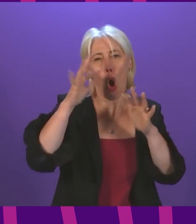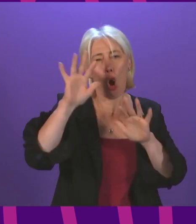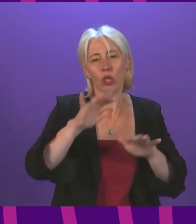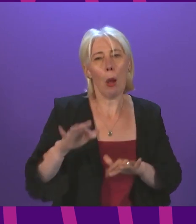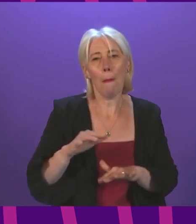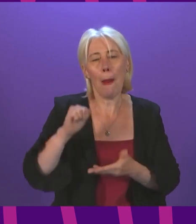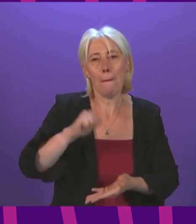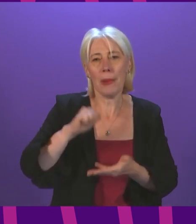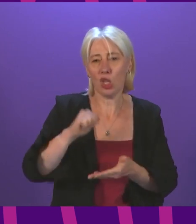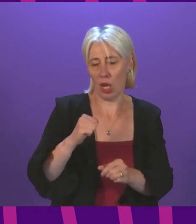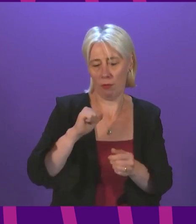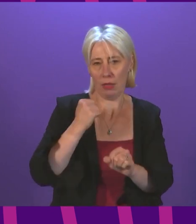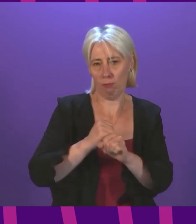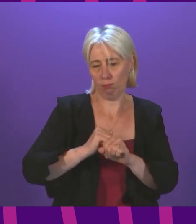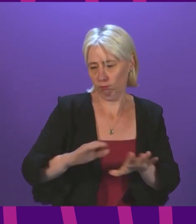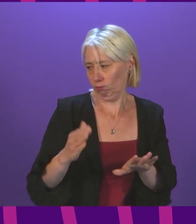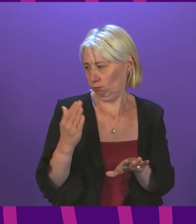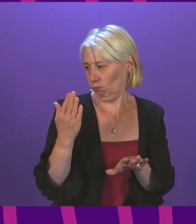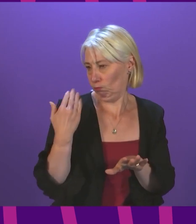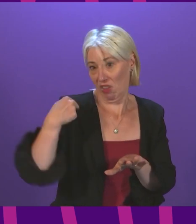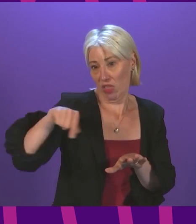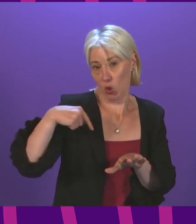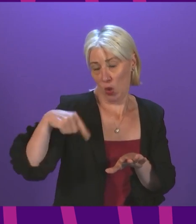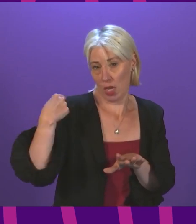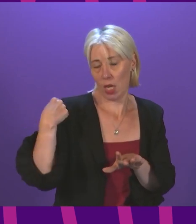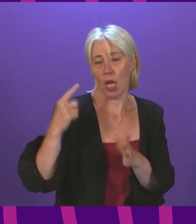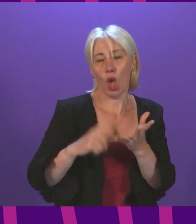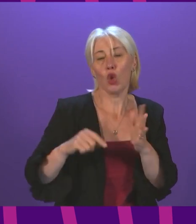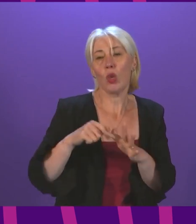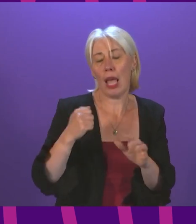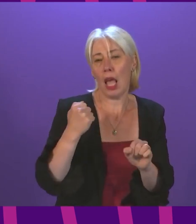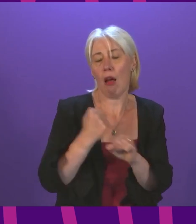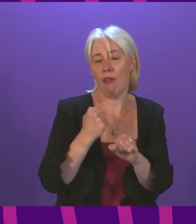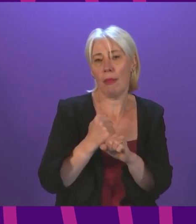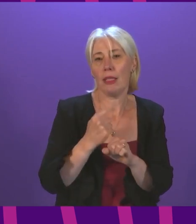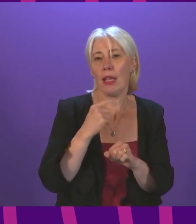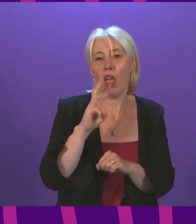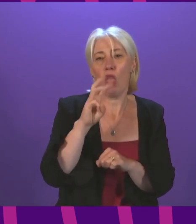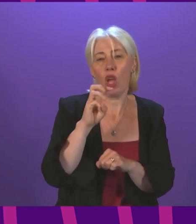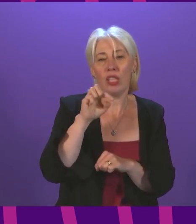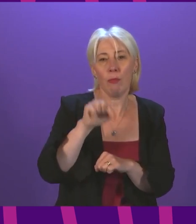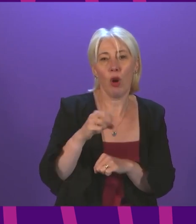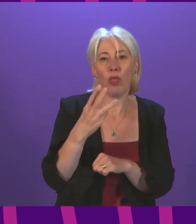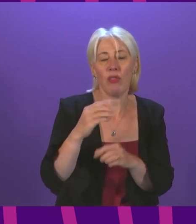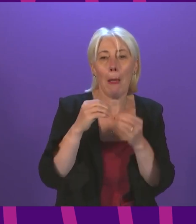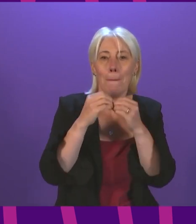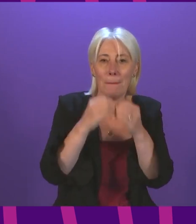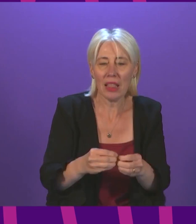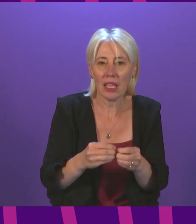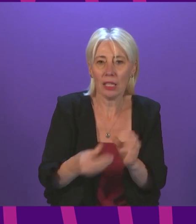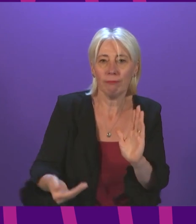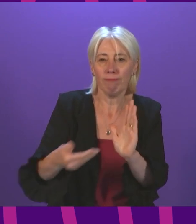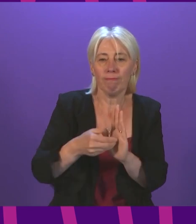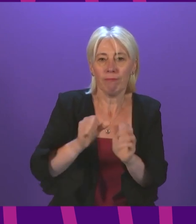revision was actually published earlier this week the uk government has confirmed 13.3 billion in additional covid